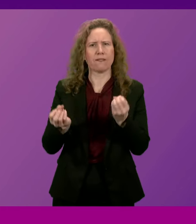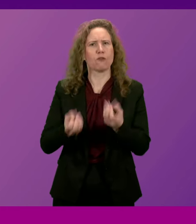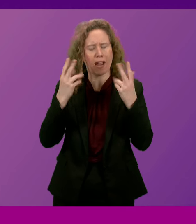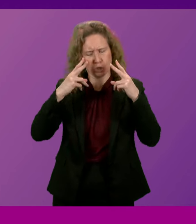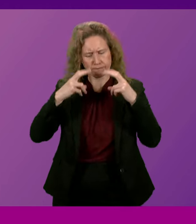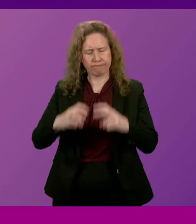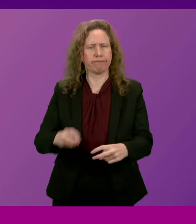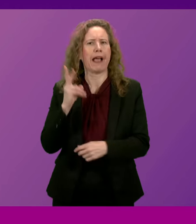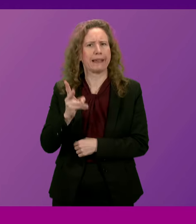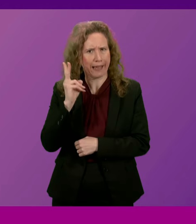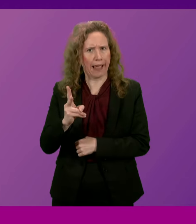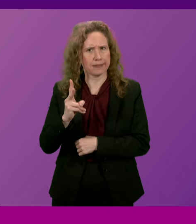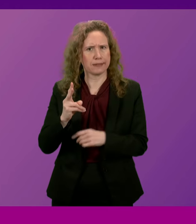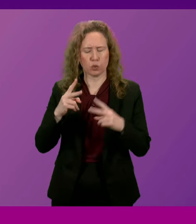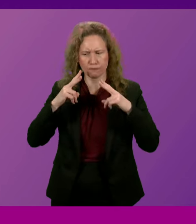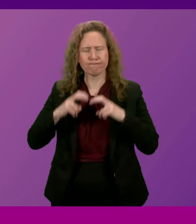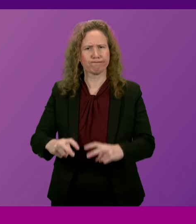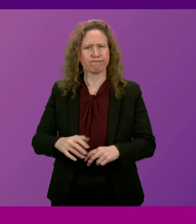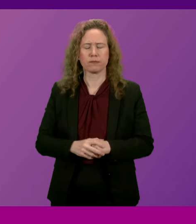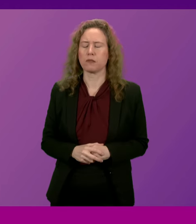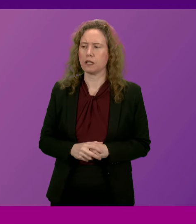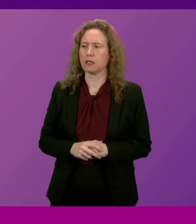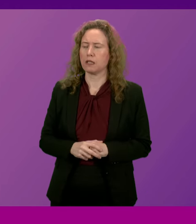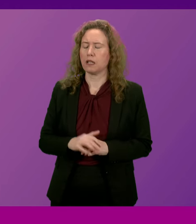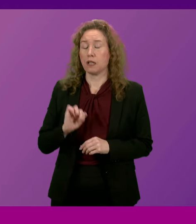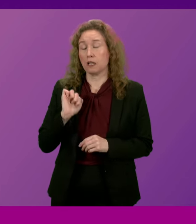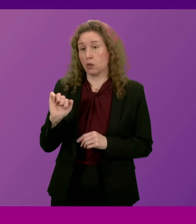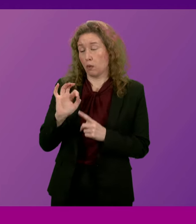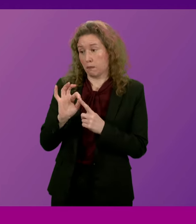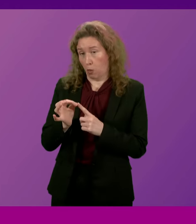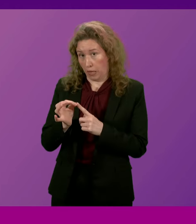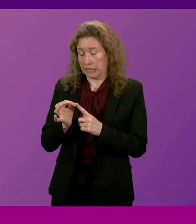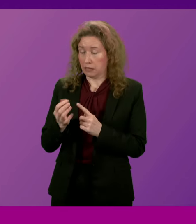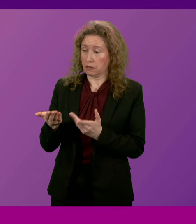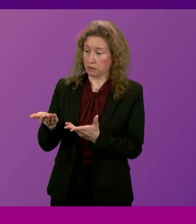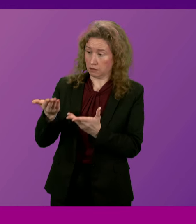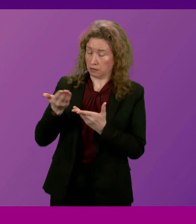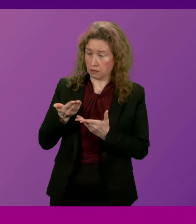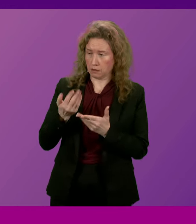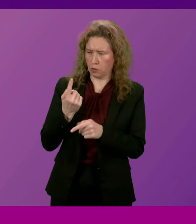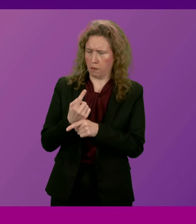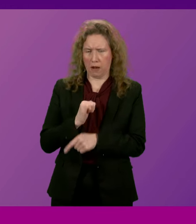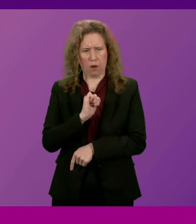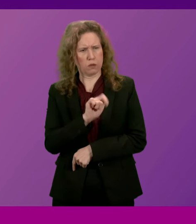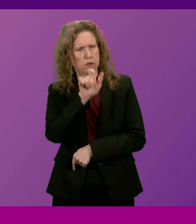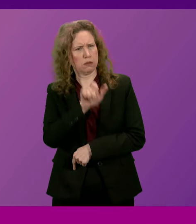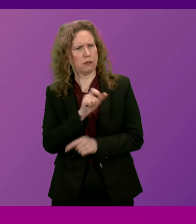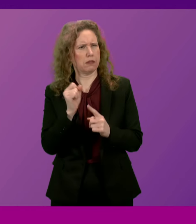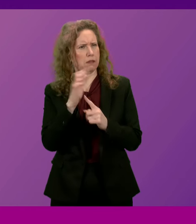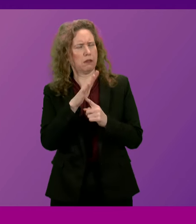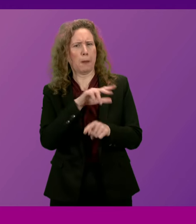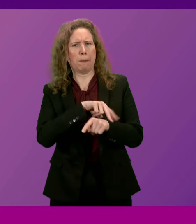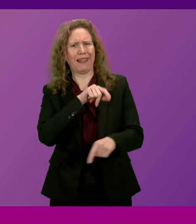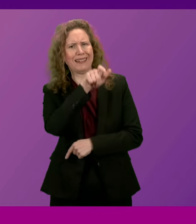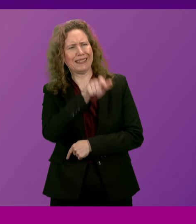undertaken of this case. The point that Mr Ross puts to me about the actions of the Chief Constable,